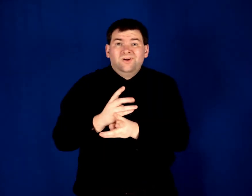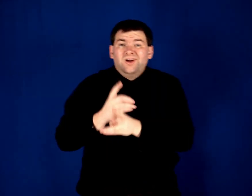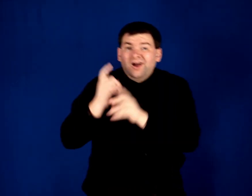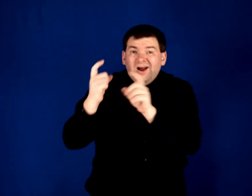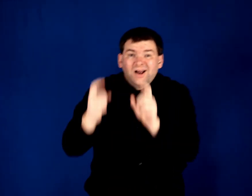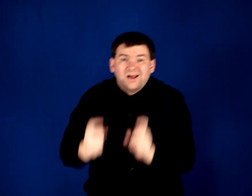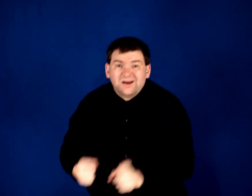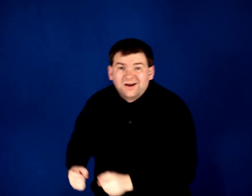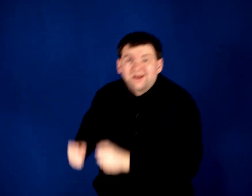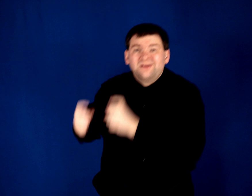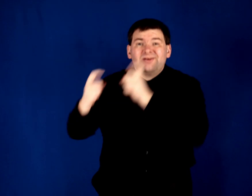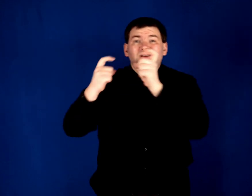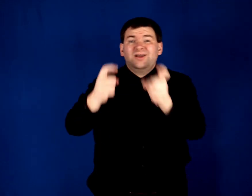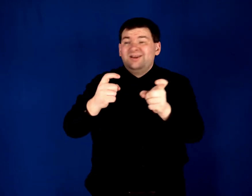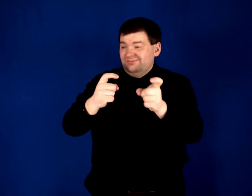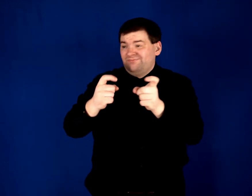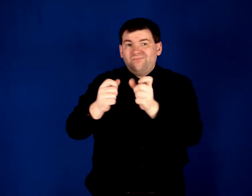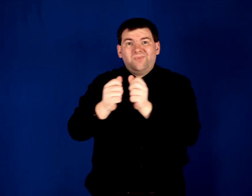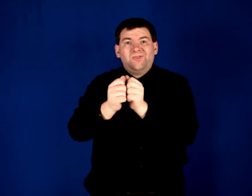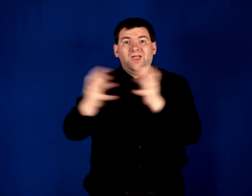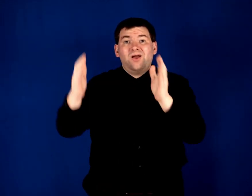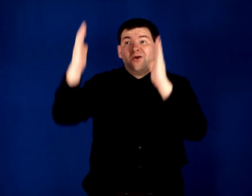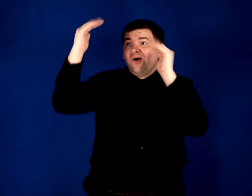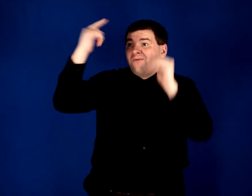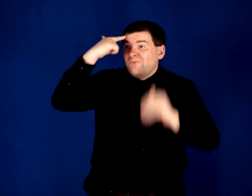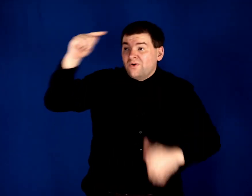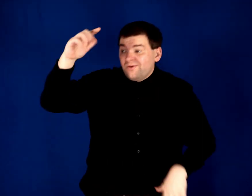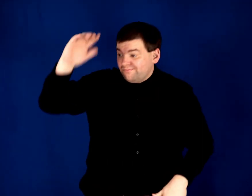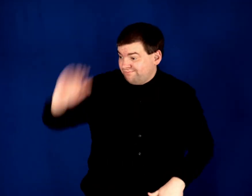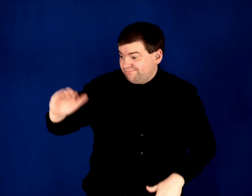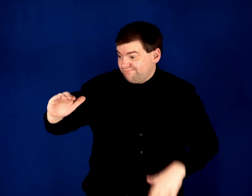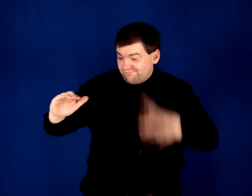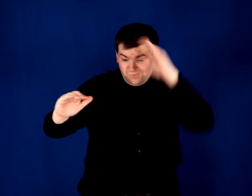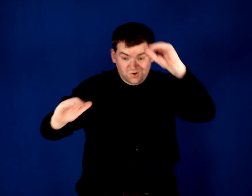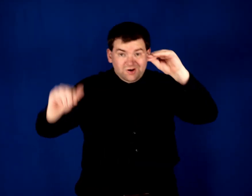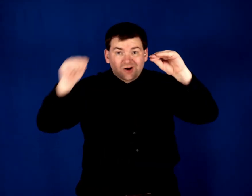And presents without hope for little boys and girls